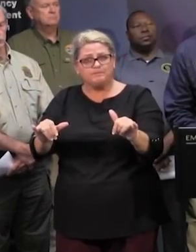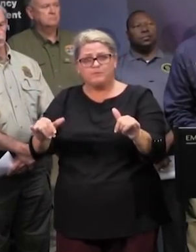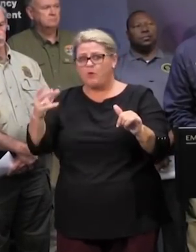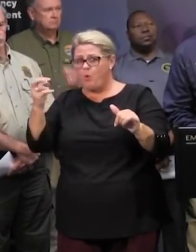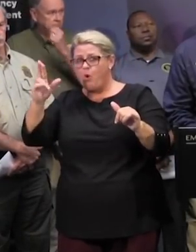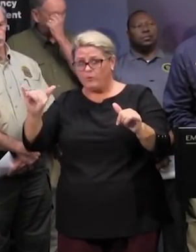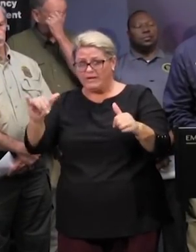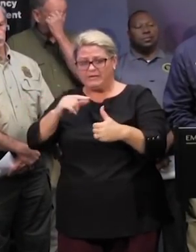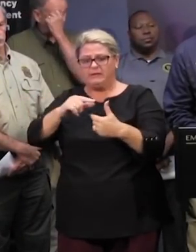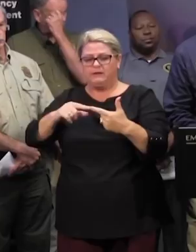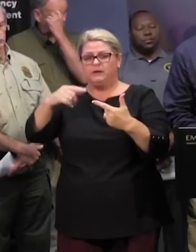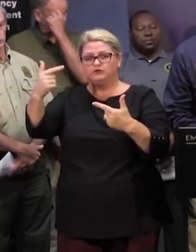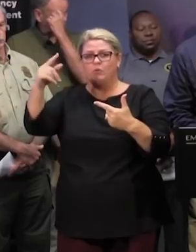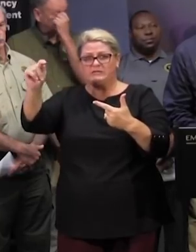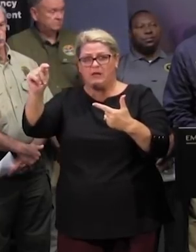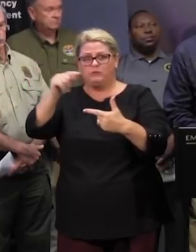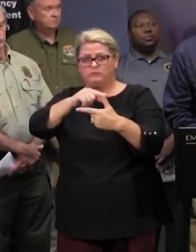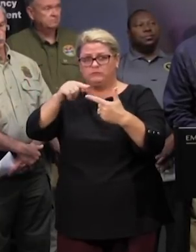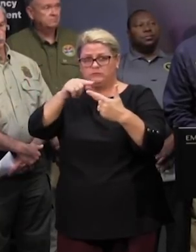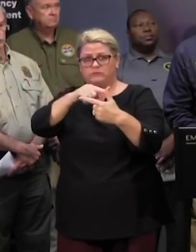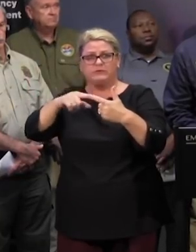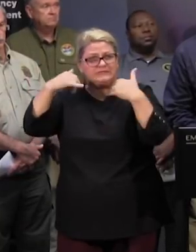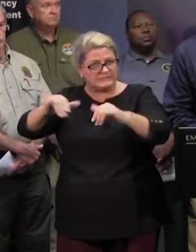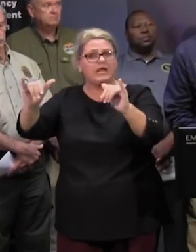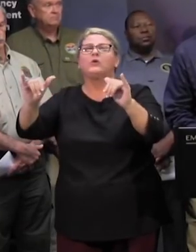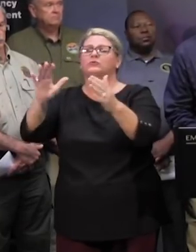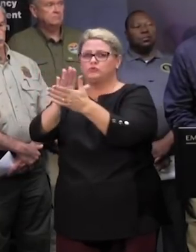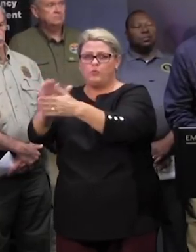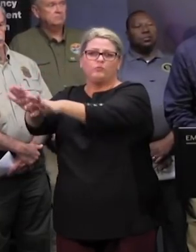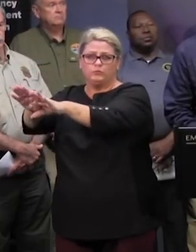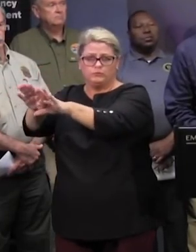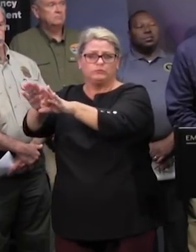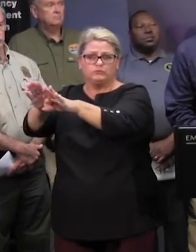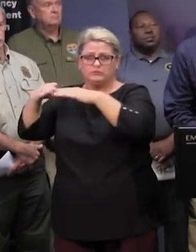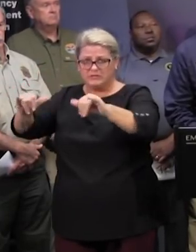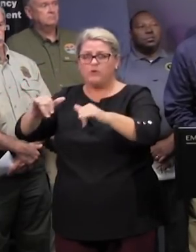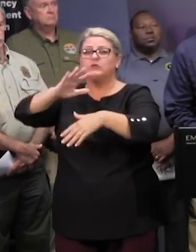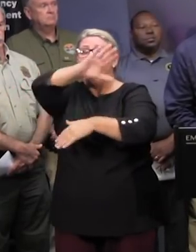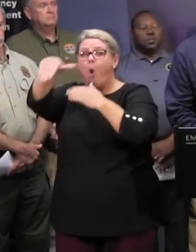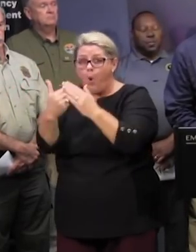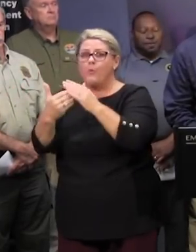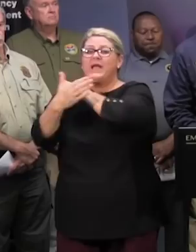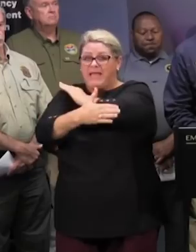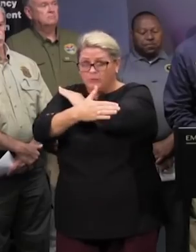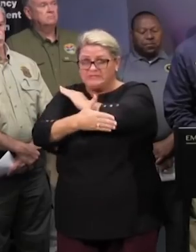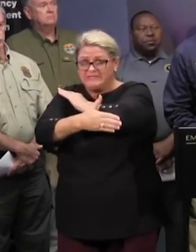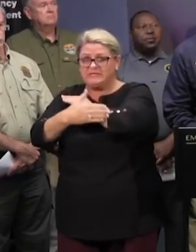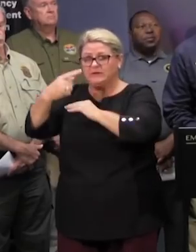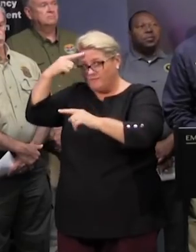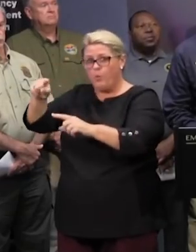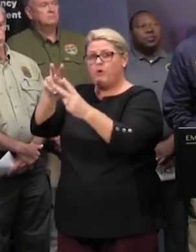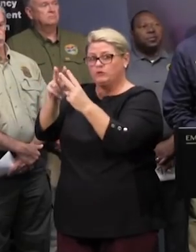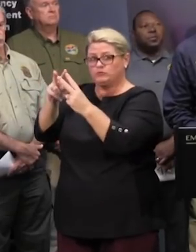ory county and georgetown county that is the entire county again all school